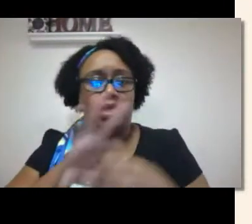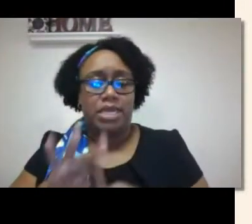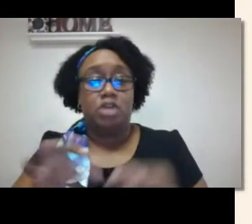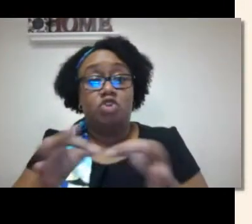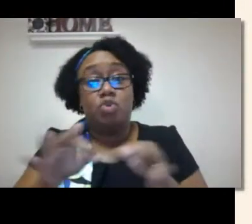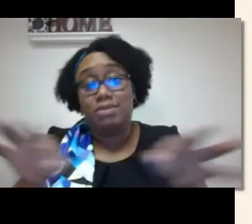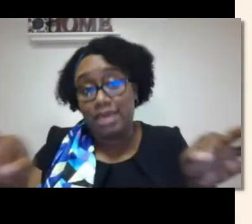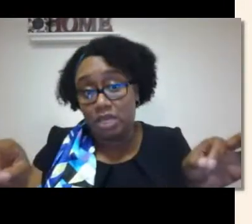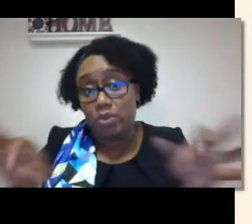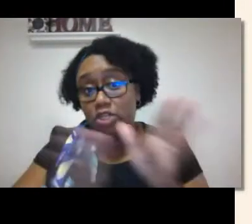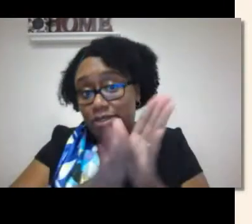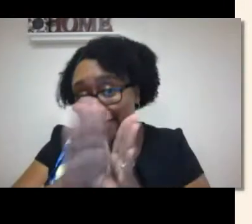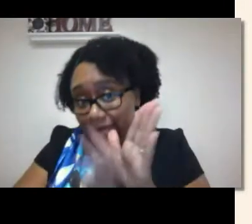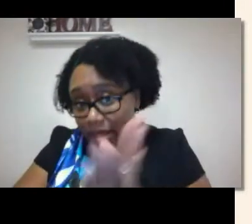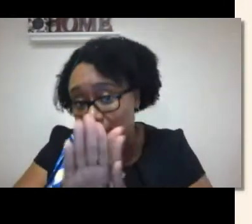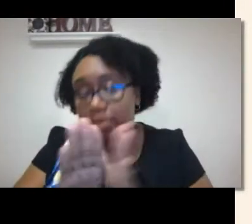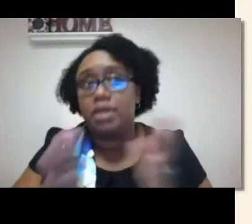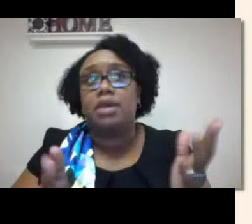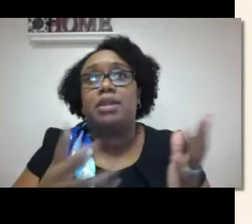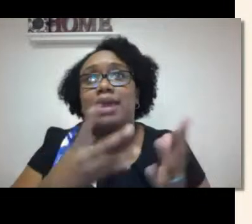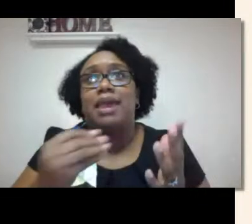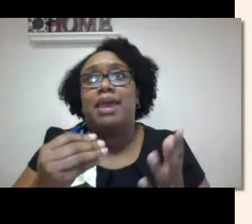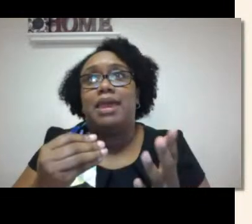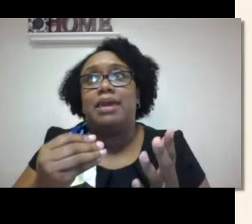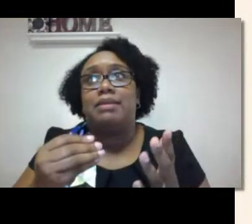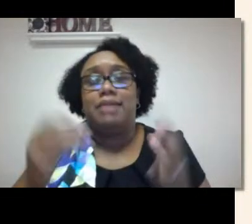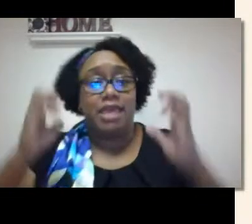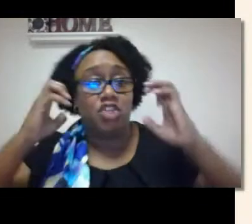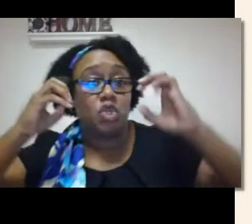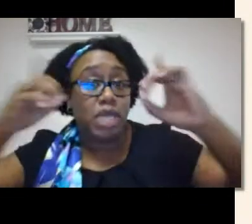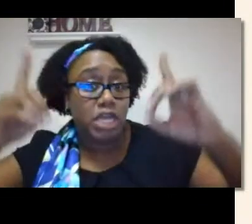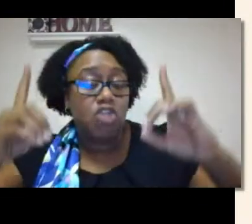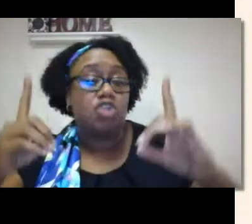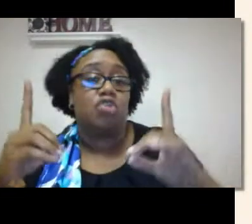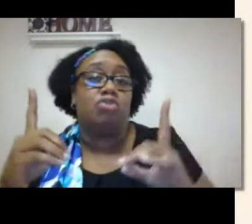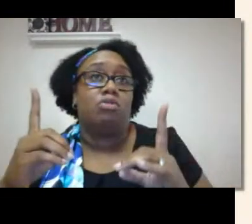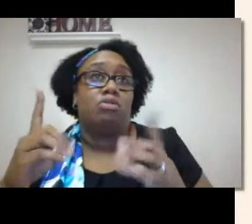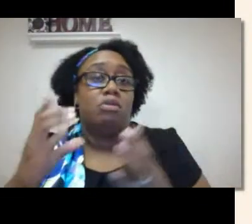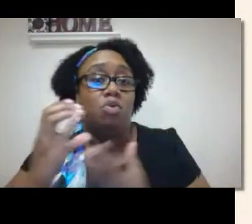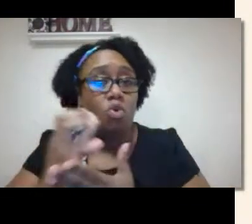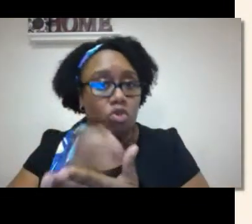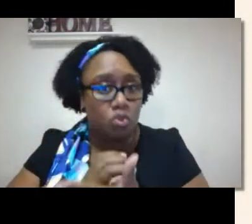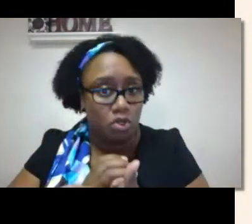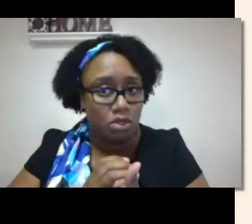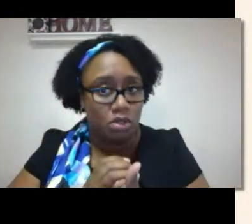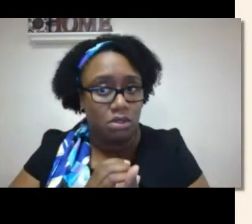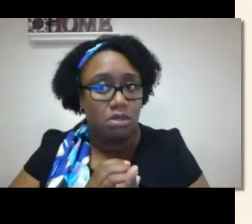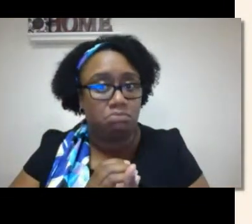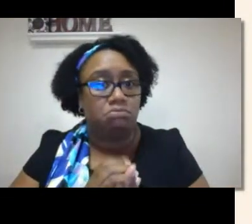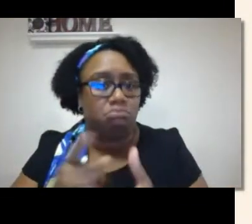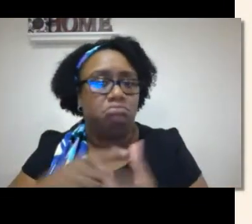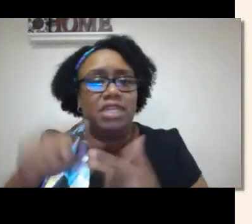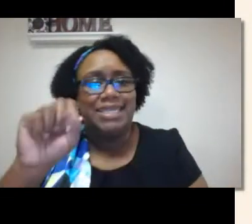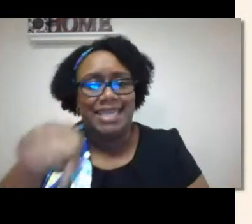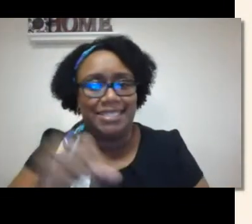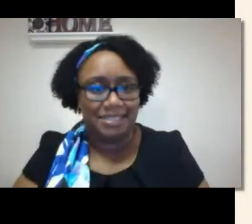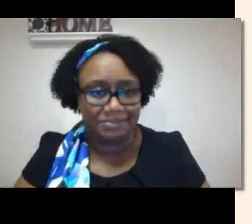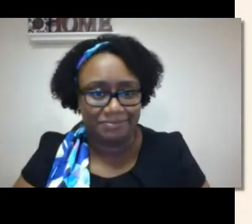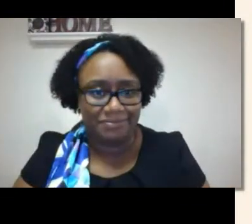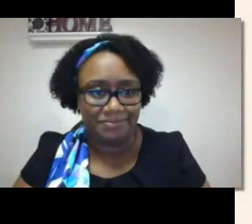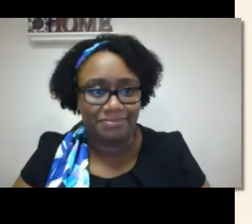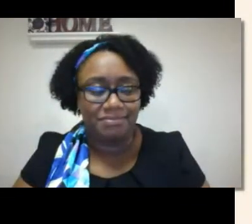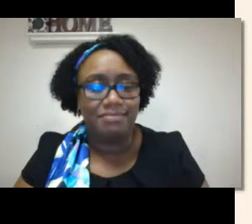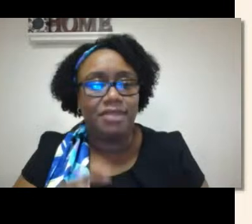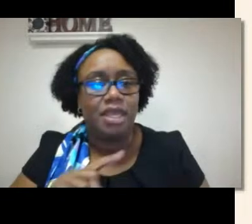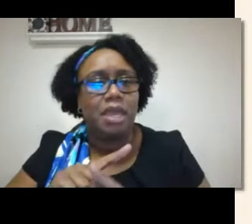additional coursework, supplemental coursework related to their language development, if they